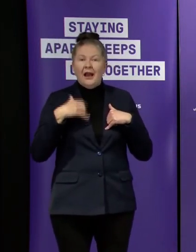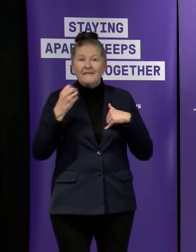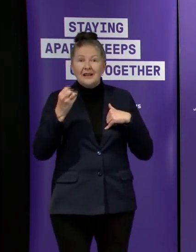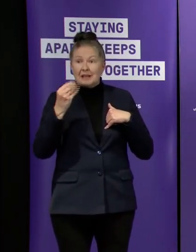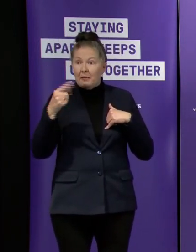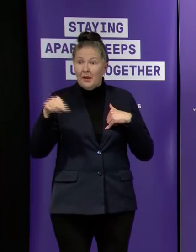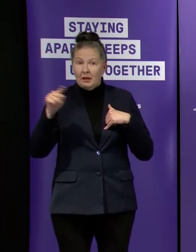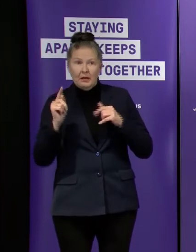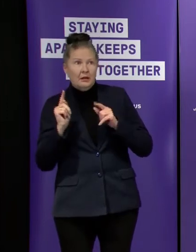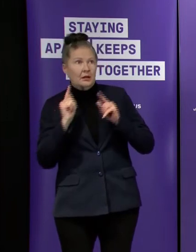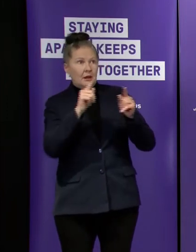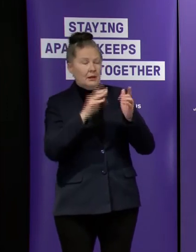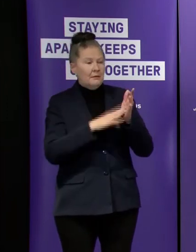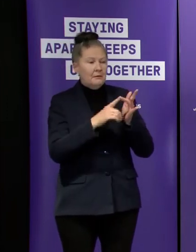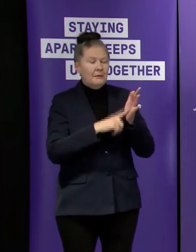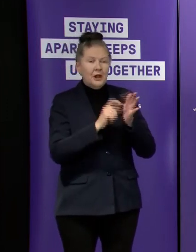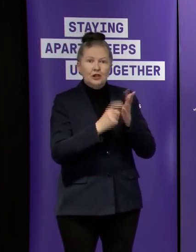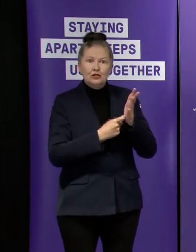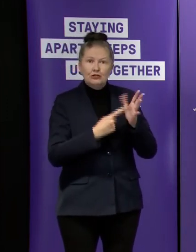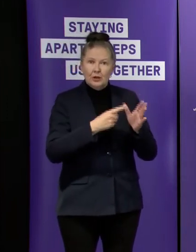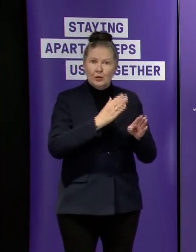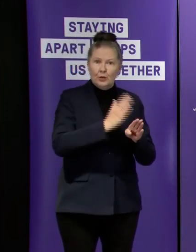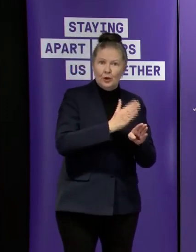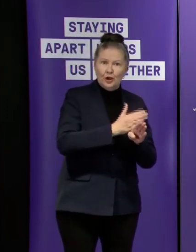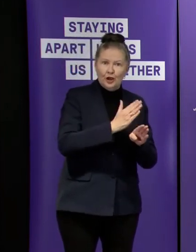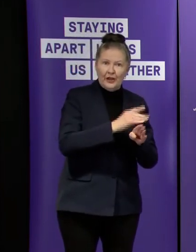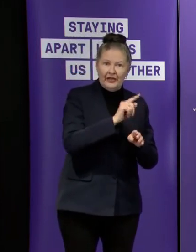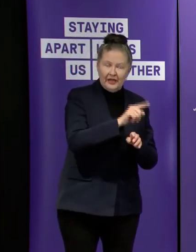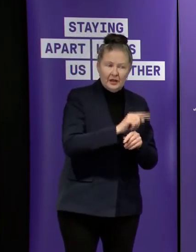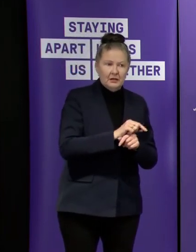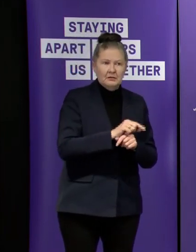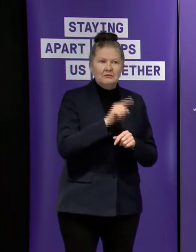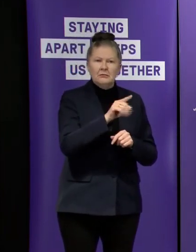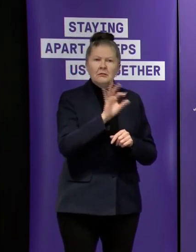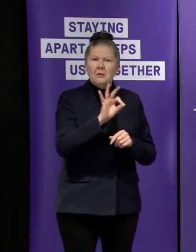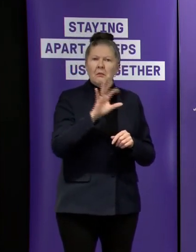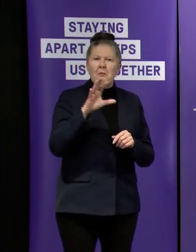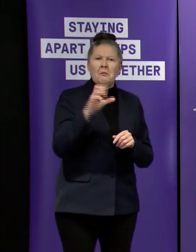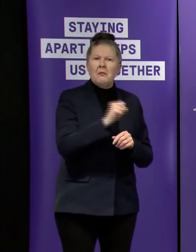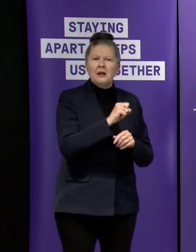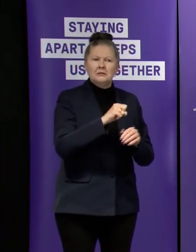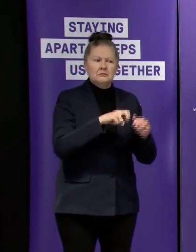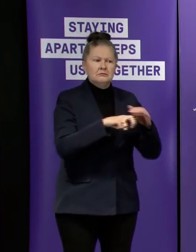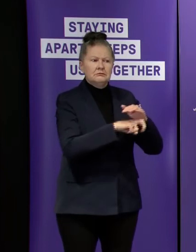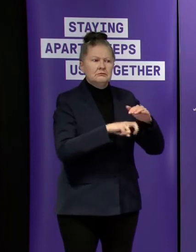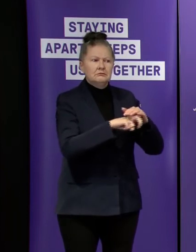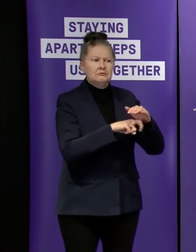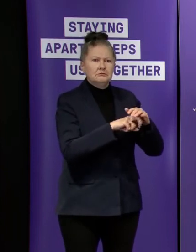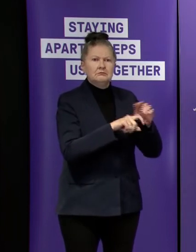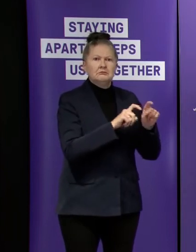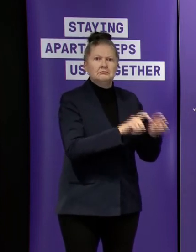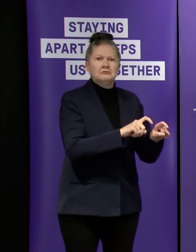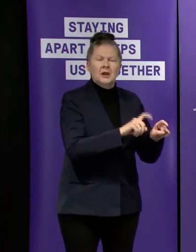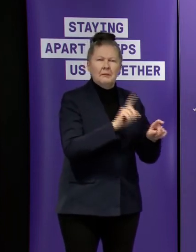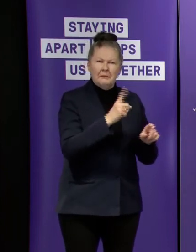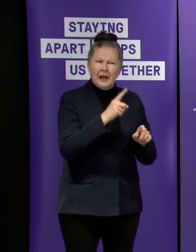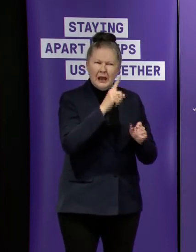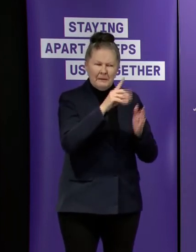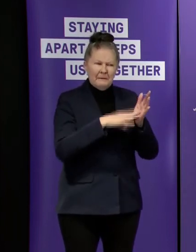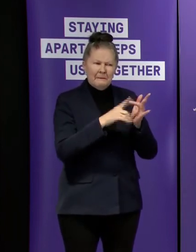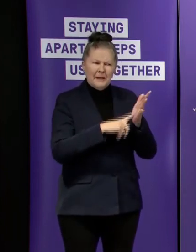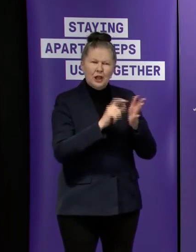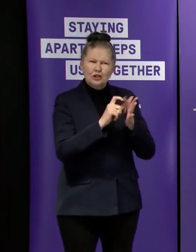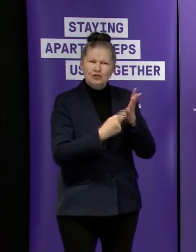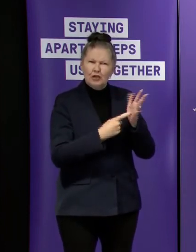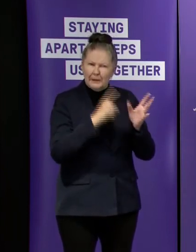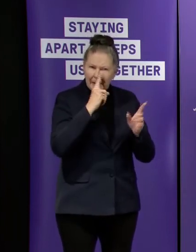traveling there for work so presumably they weren't obliged uh to isolate but the mildura community i guess has two concerns one that